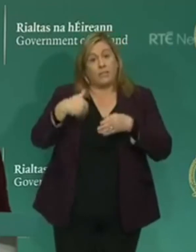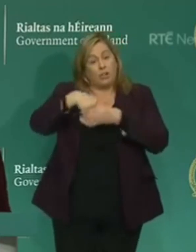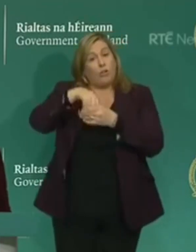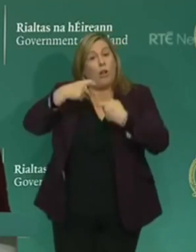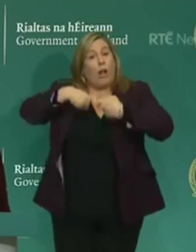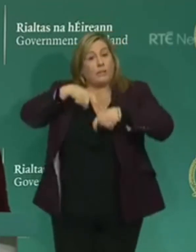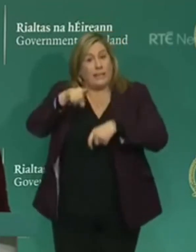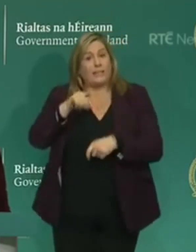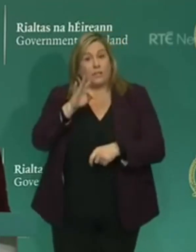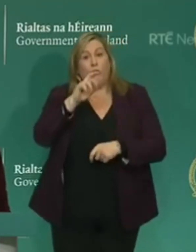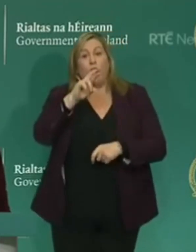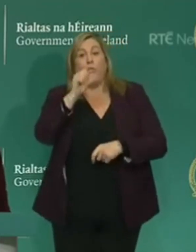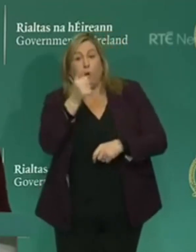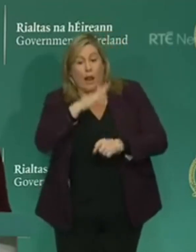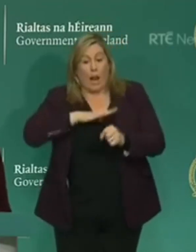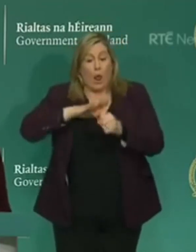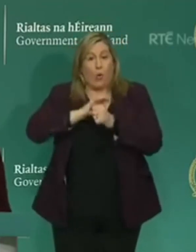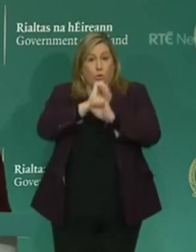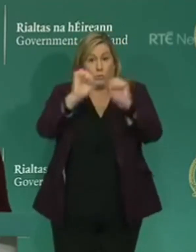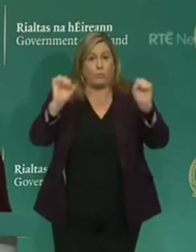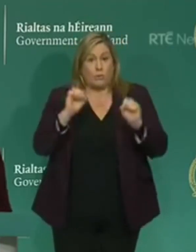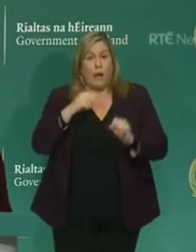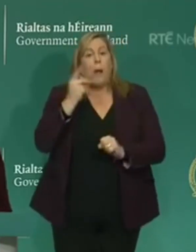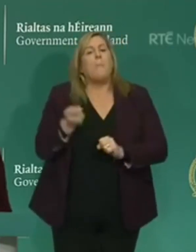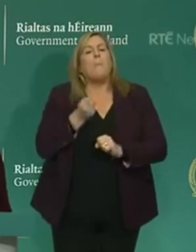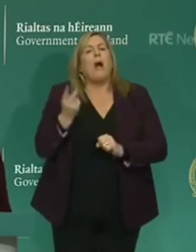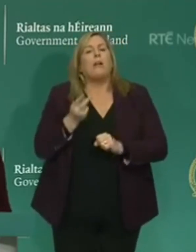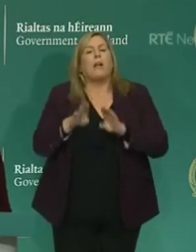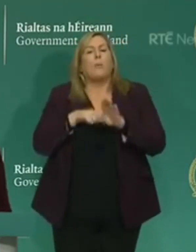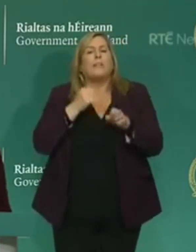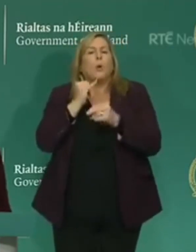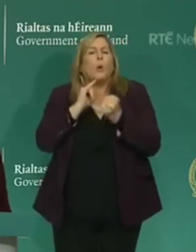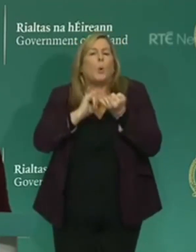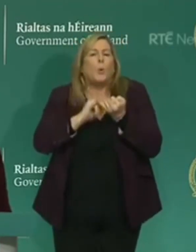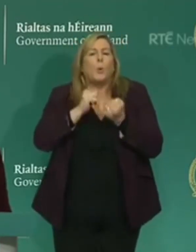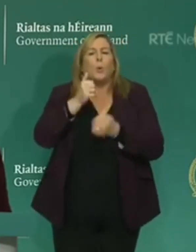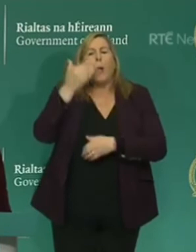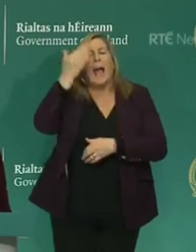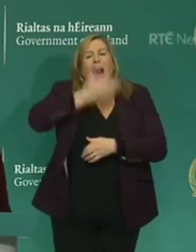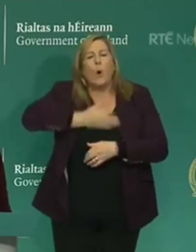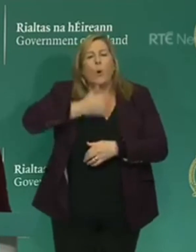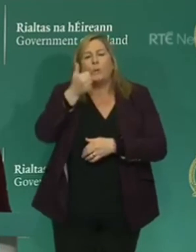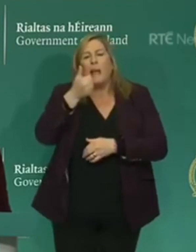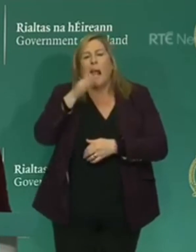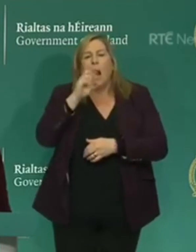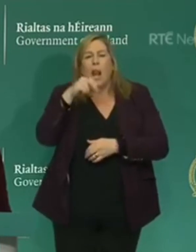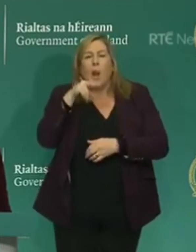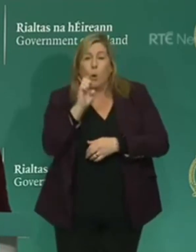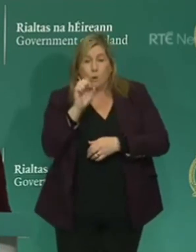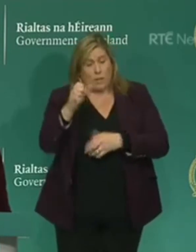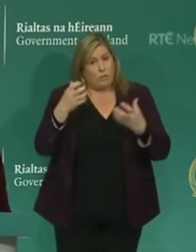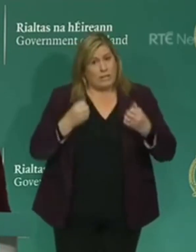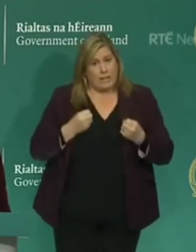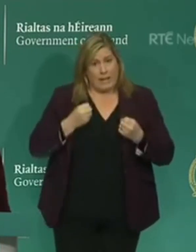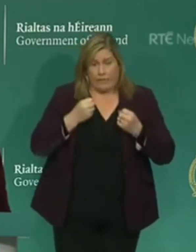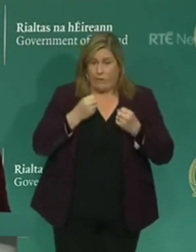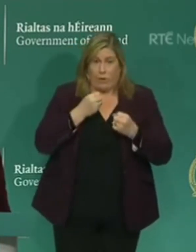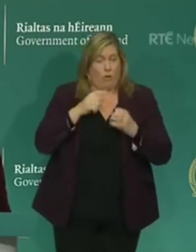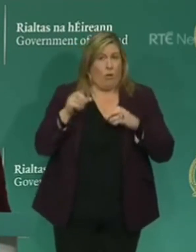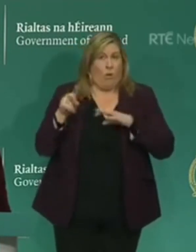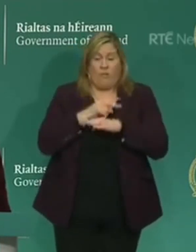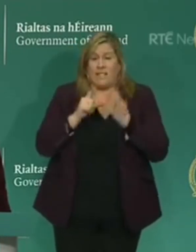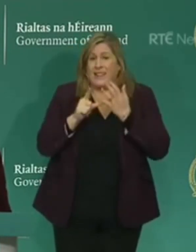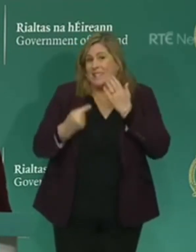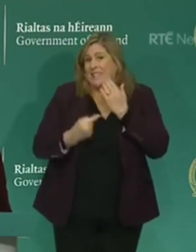FORA helplines are partnering with ALONE, and last week ALONE received over 3700 calls to its national support line.